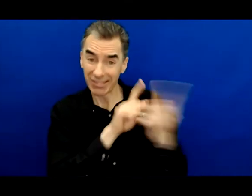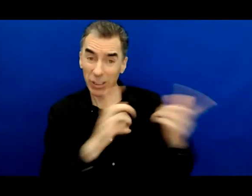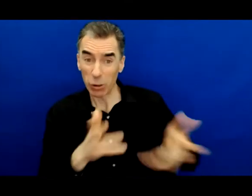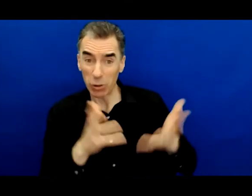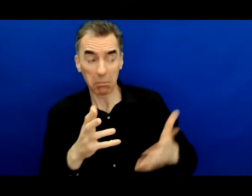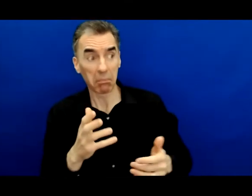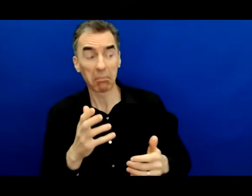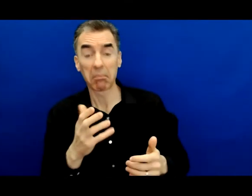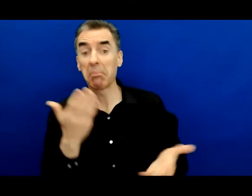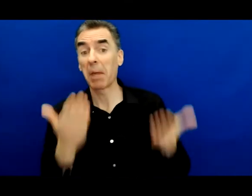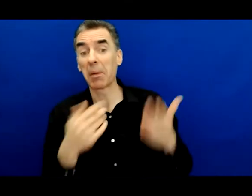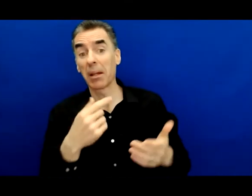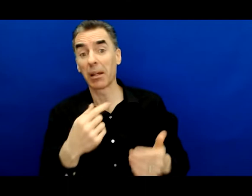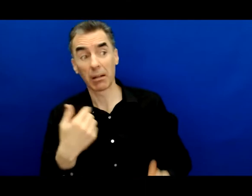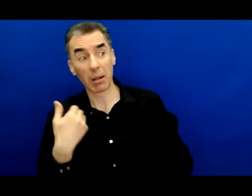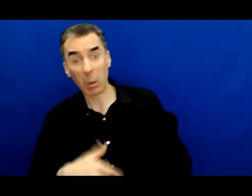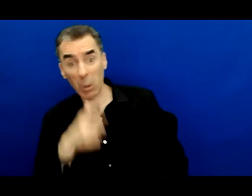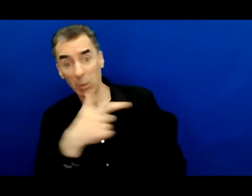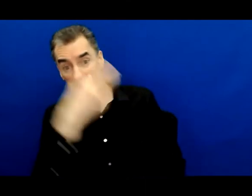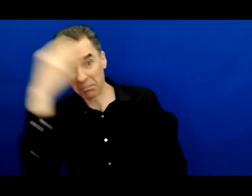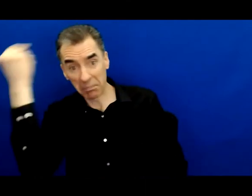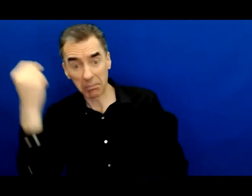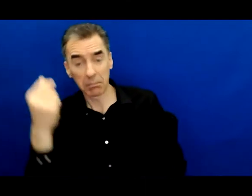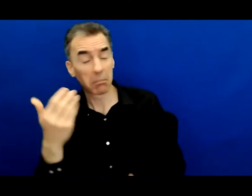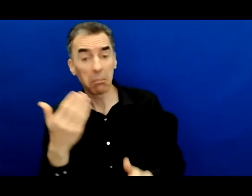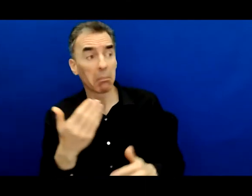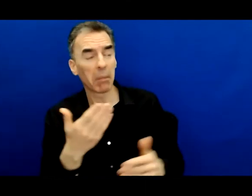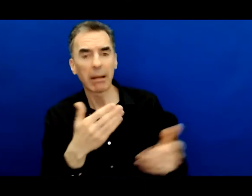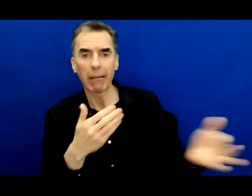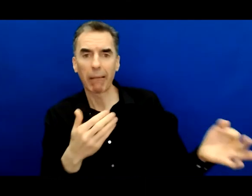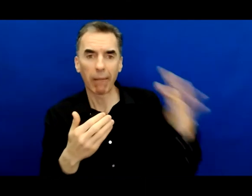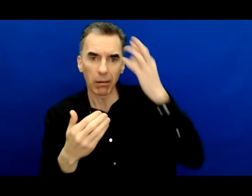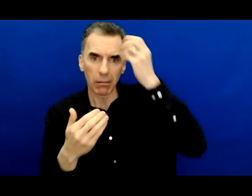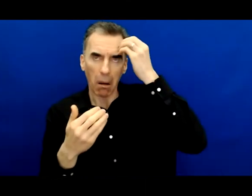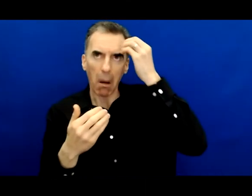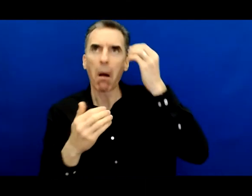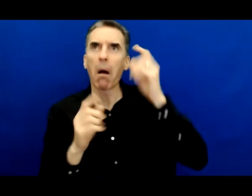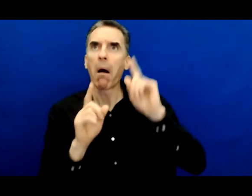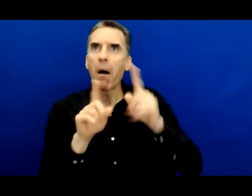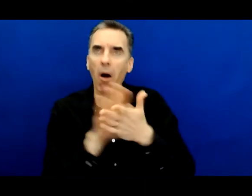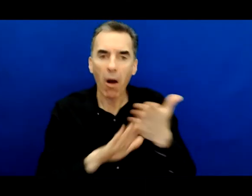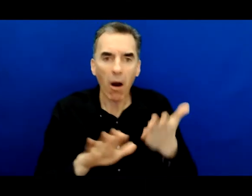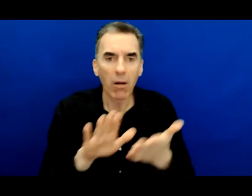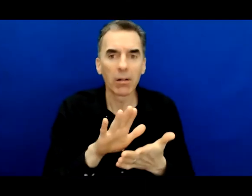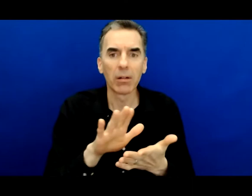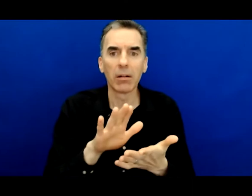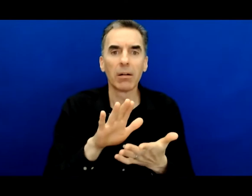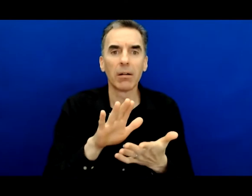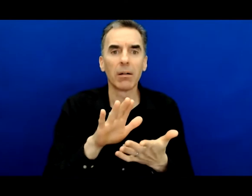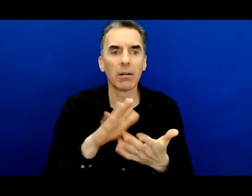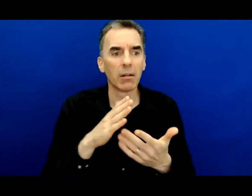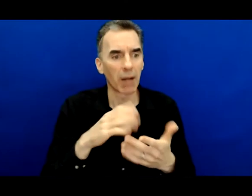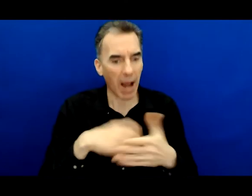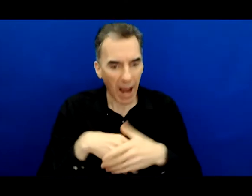But he planted a seed that day that got me all the way to the White House, that got me to a family, that got me to